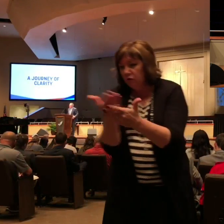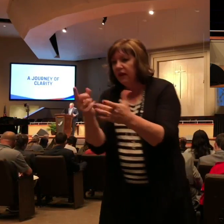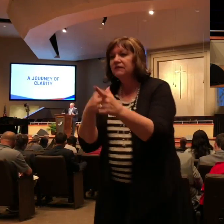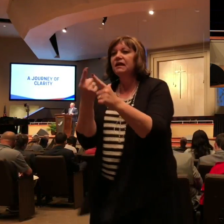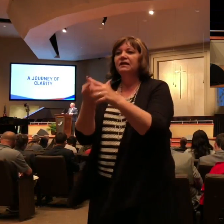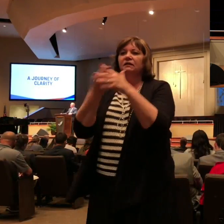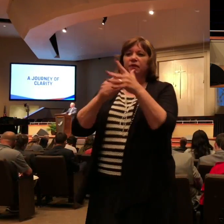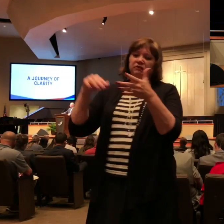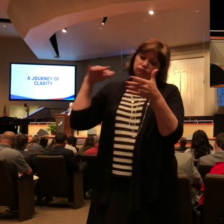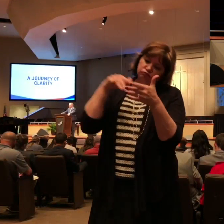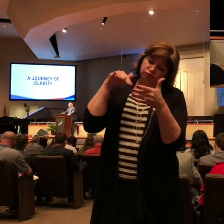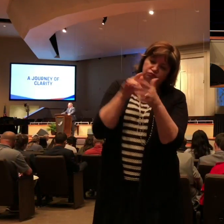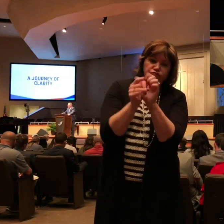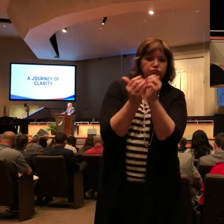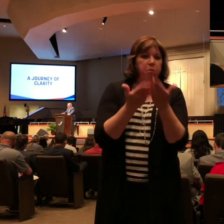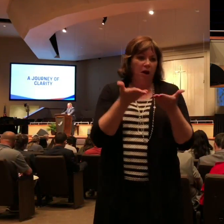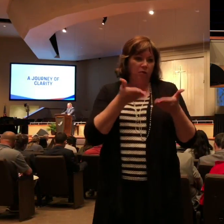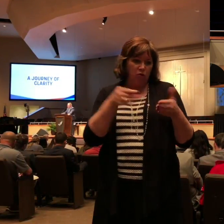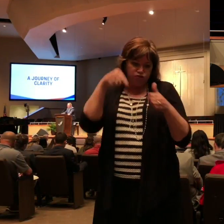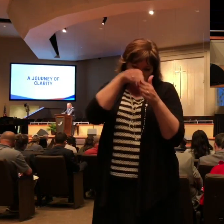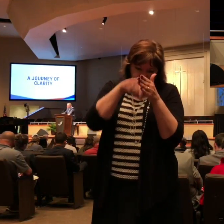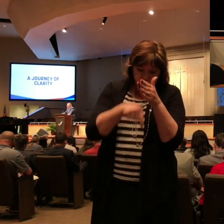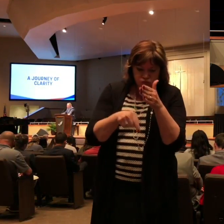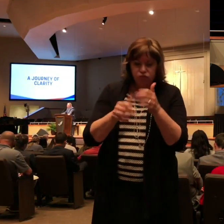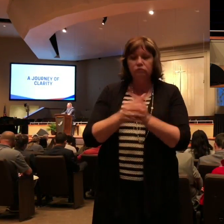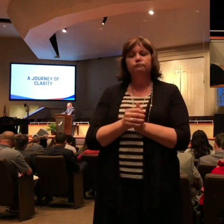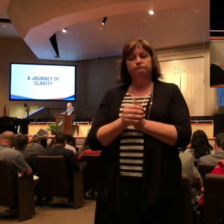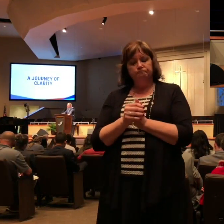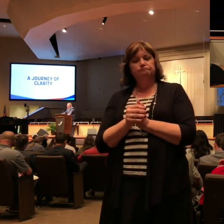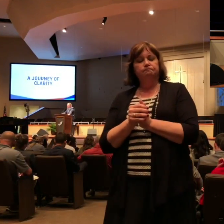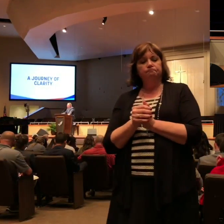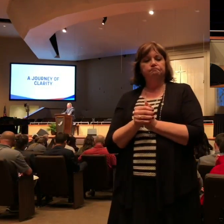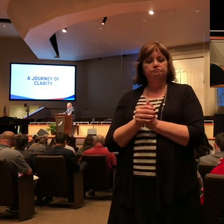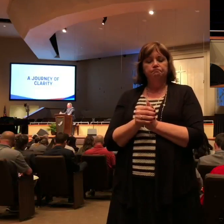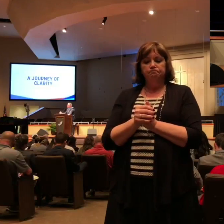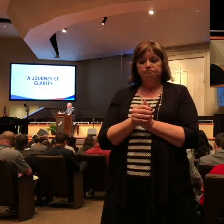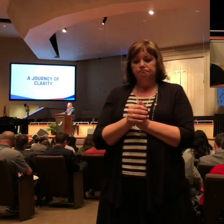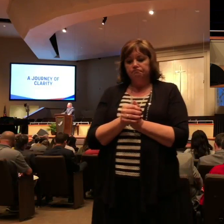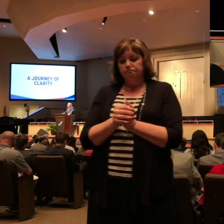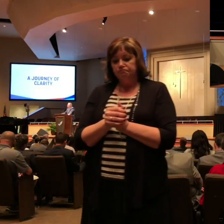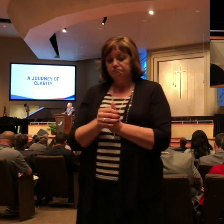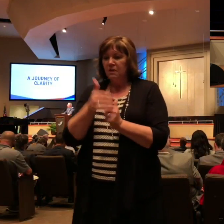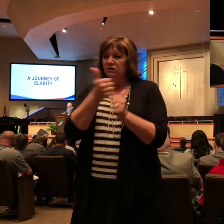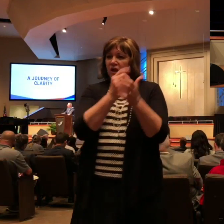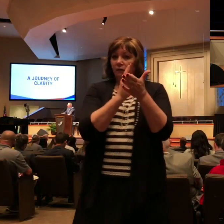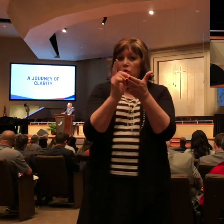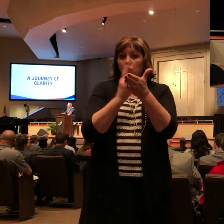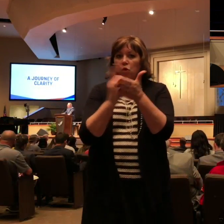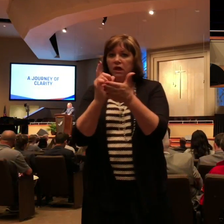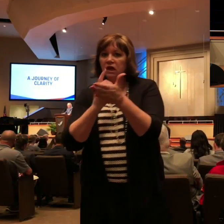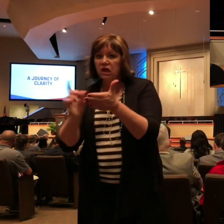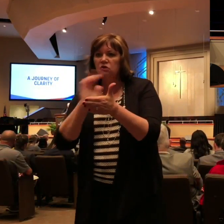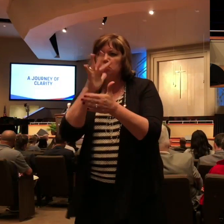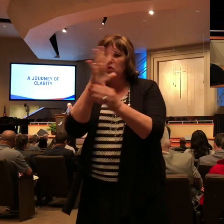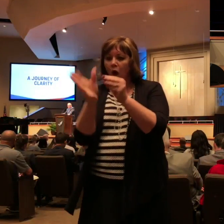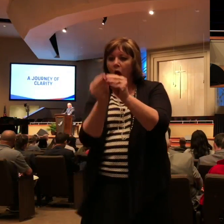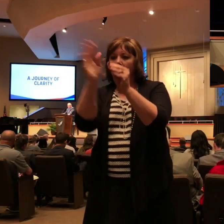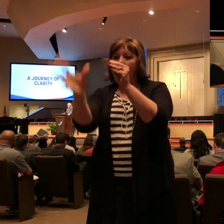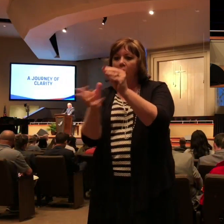tonight, building a little bit off of the introduction last week, and then each week building upon that as we go through the